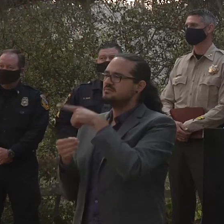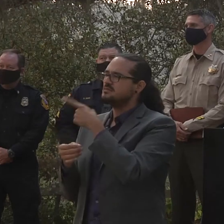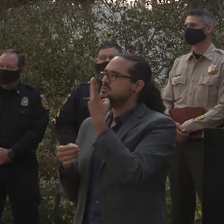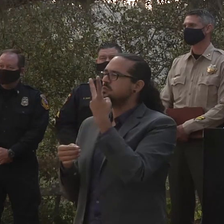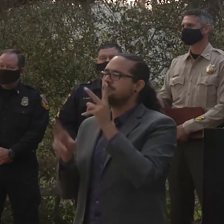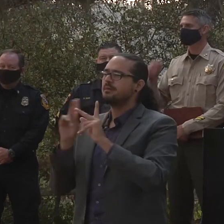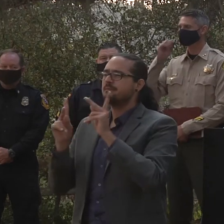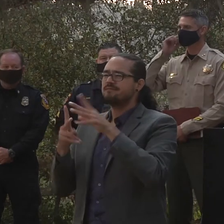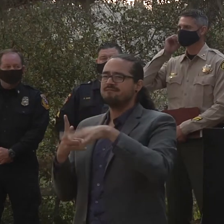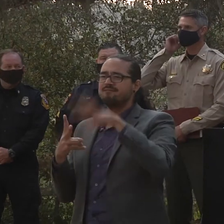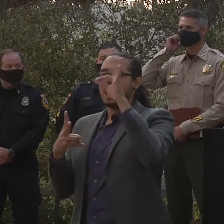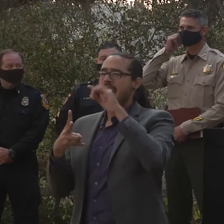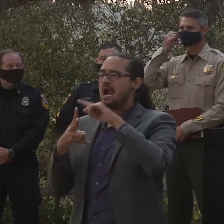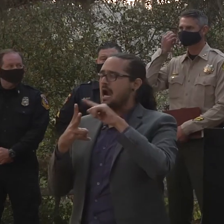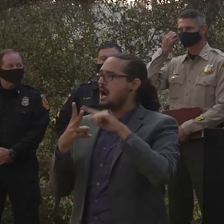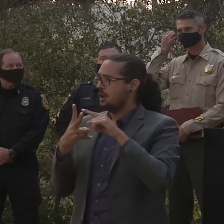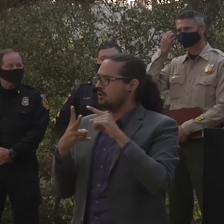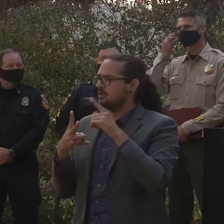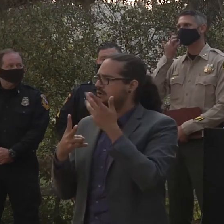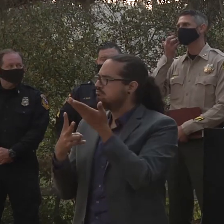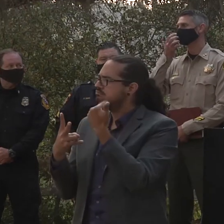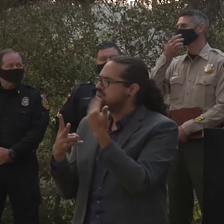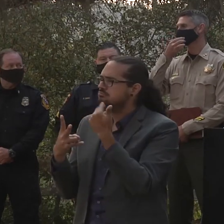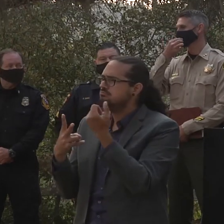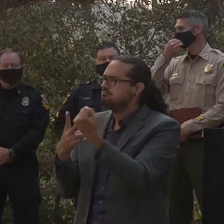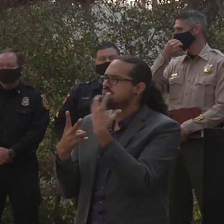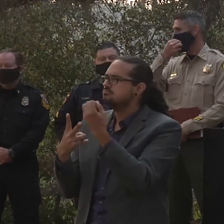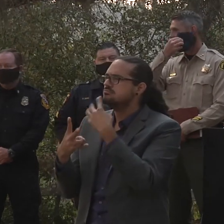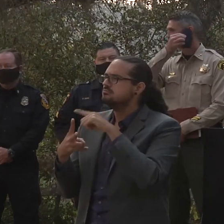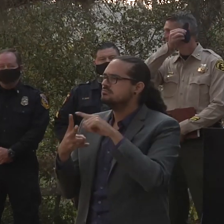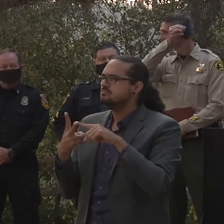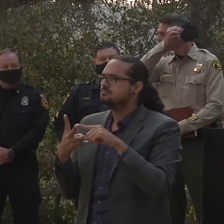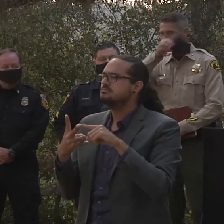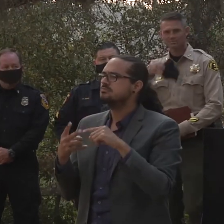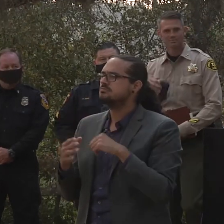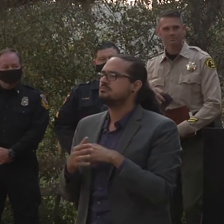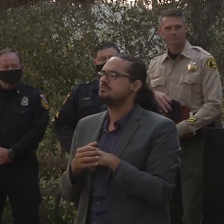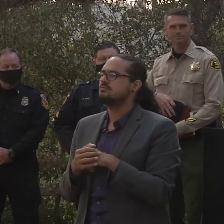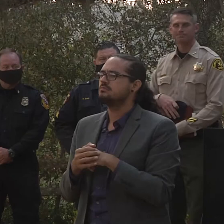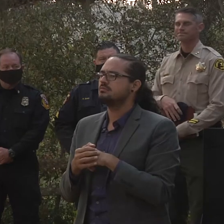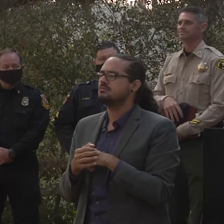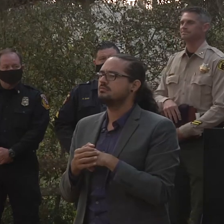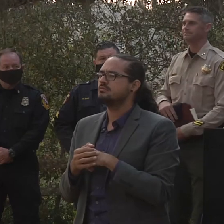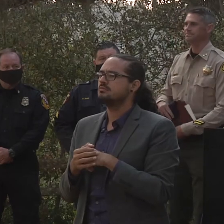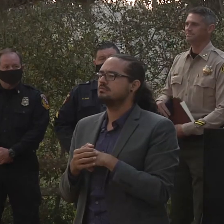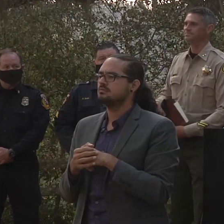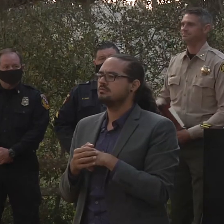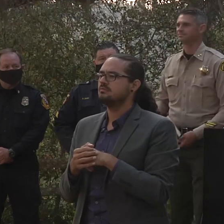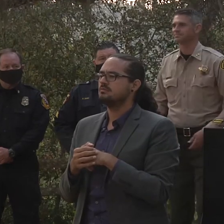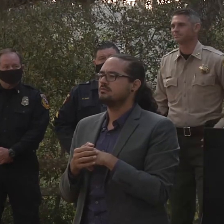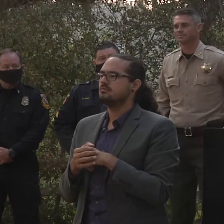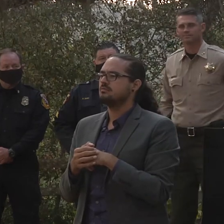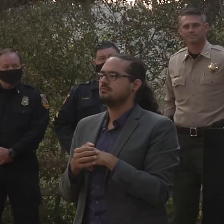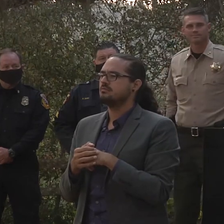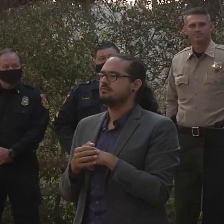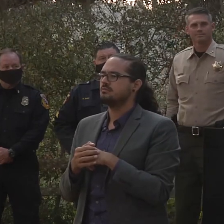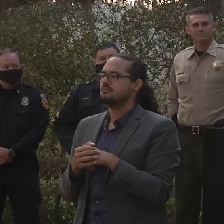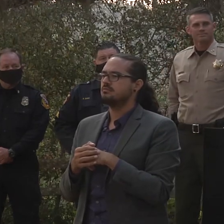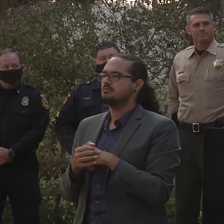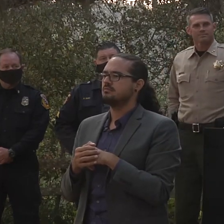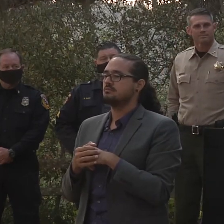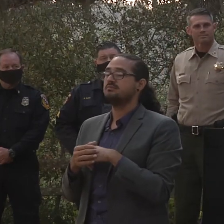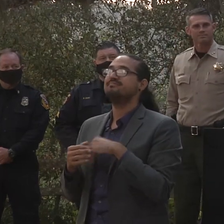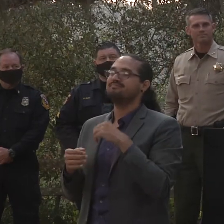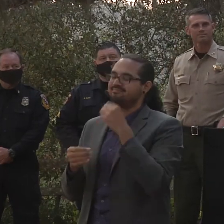and any search effort underway for the uh other five people so the question is related to the two people that were found and any